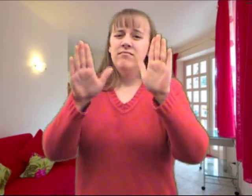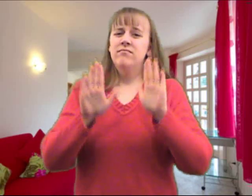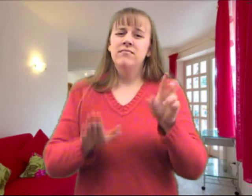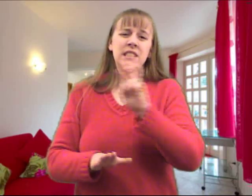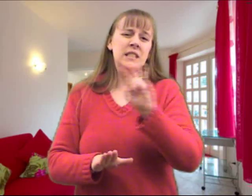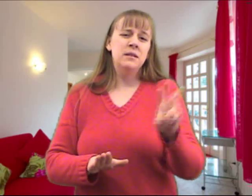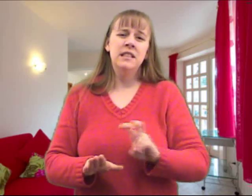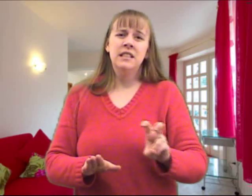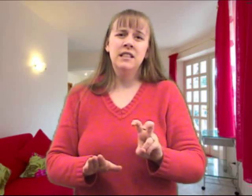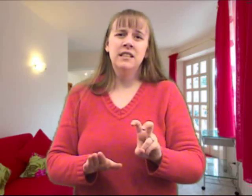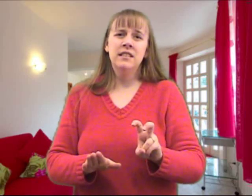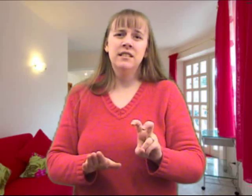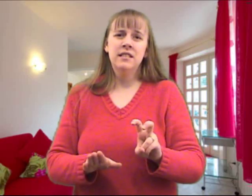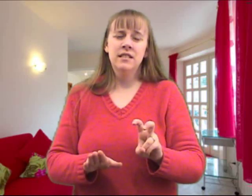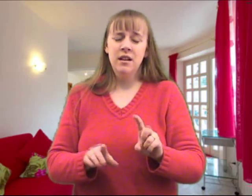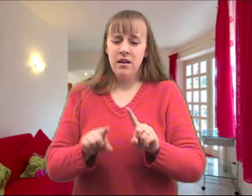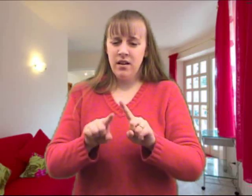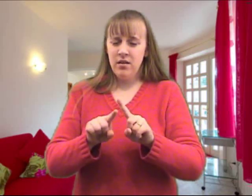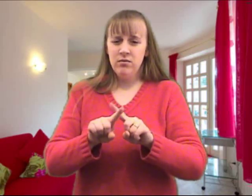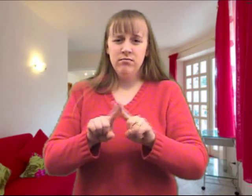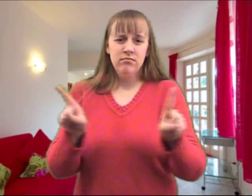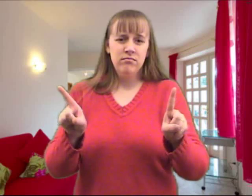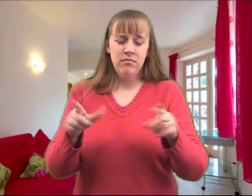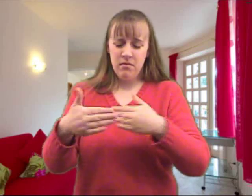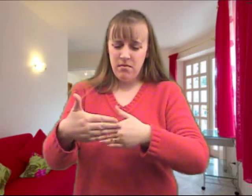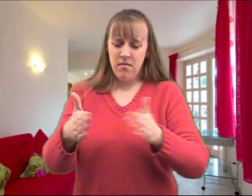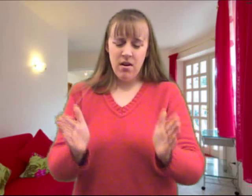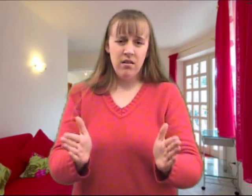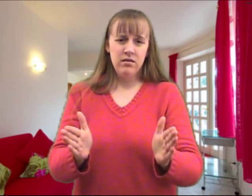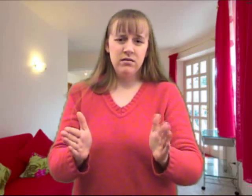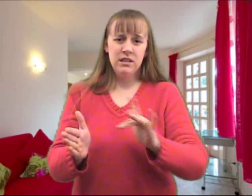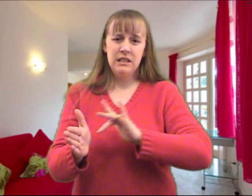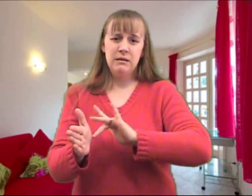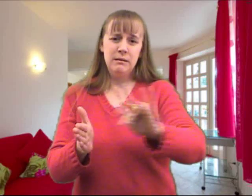aroma of deep dish goodness, but the box was empty.